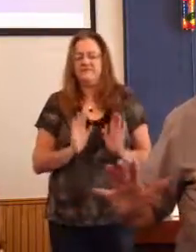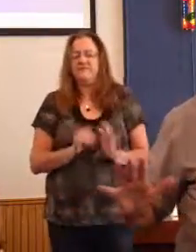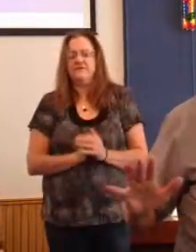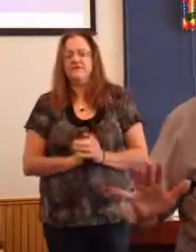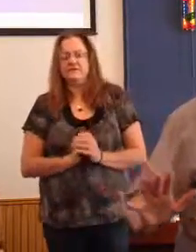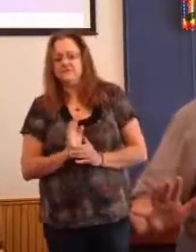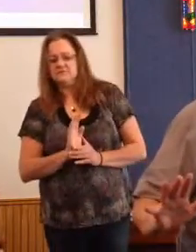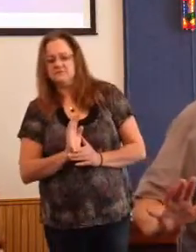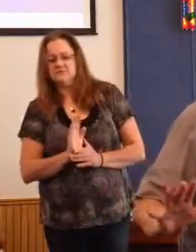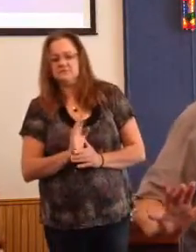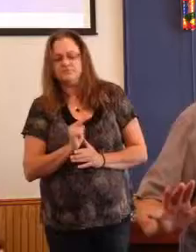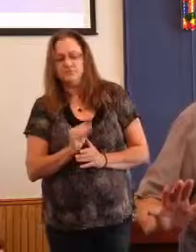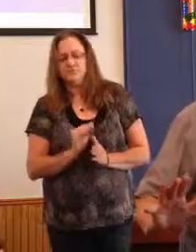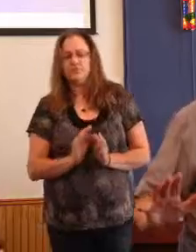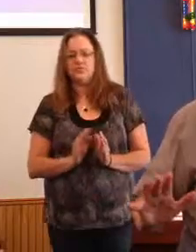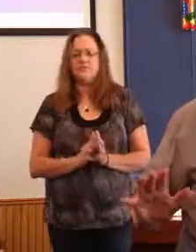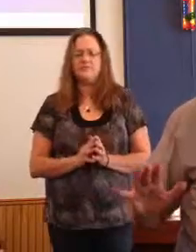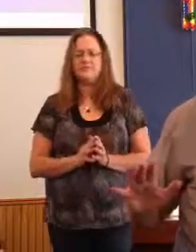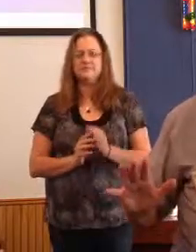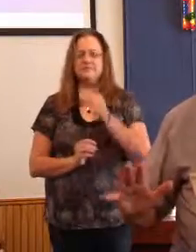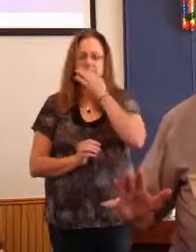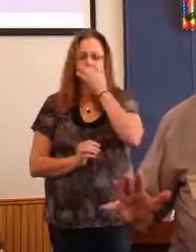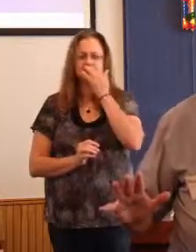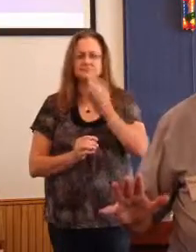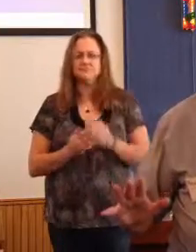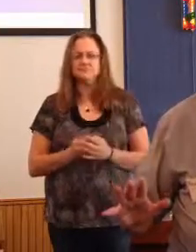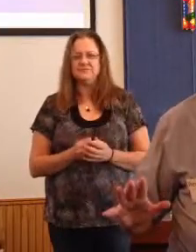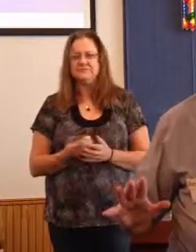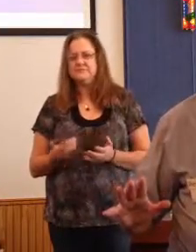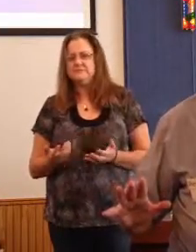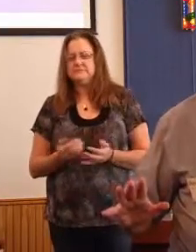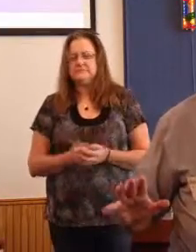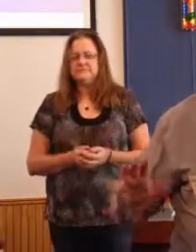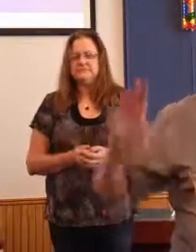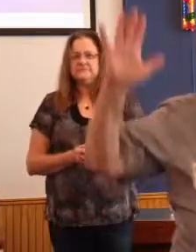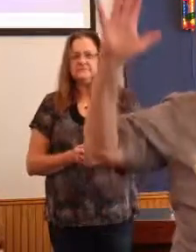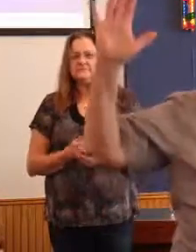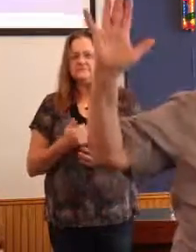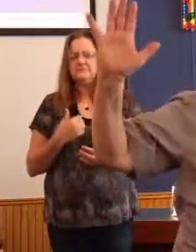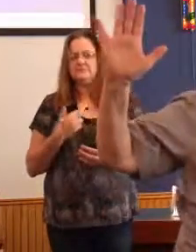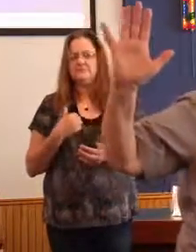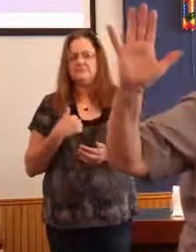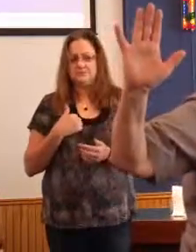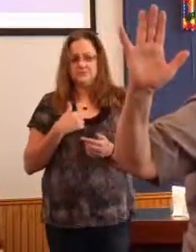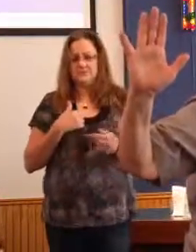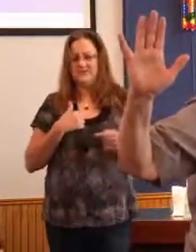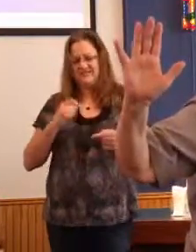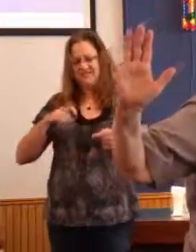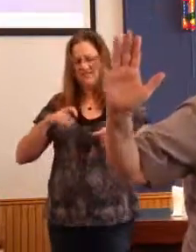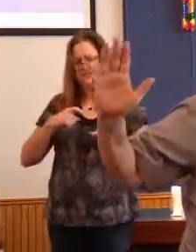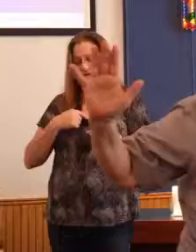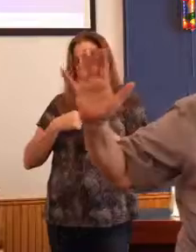And we don't say, you know what, we should. And I will be part of it. Don't do that.